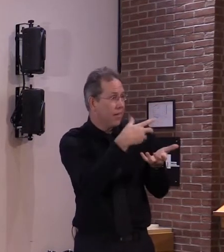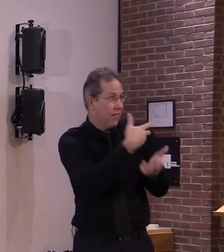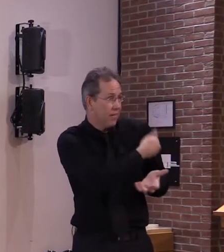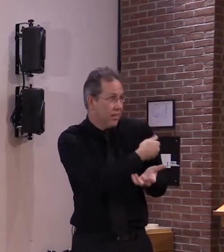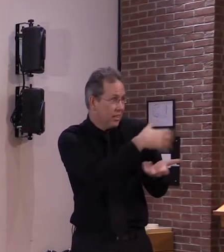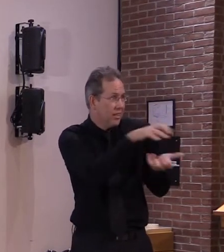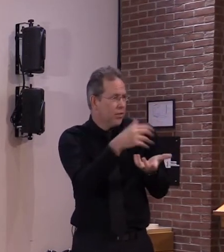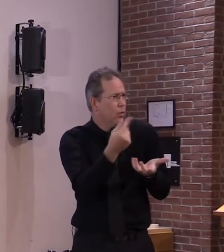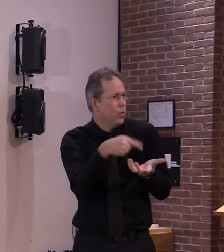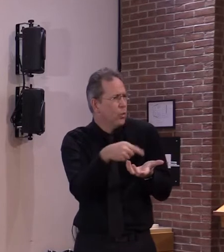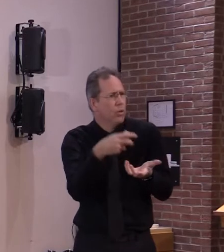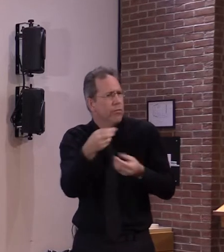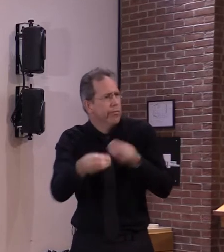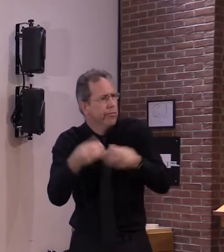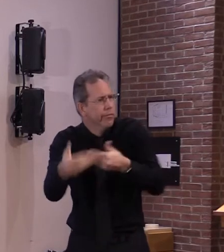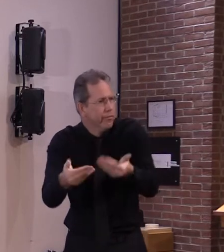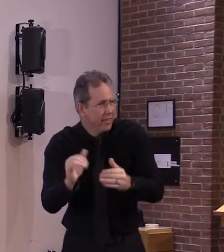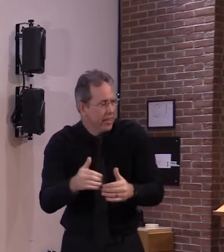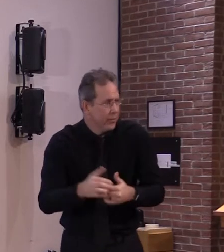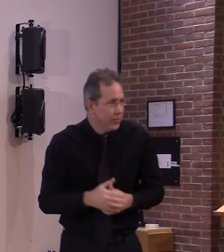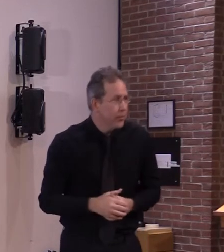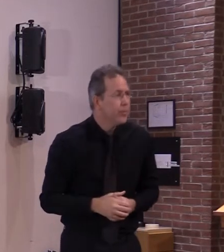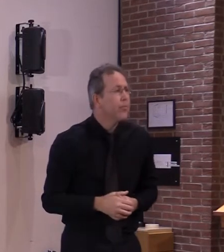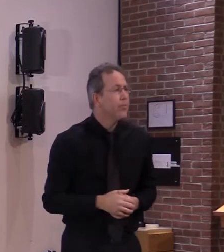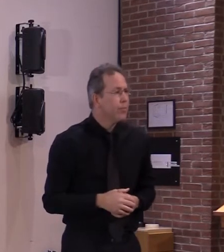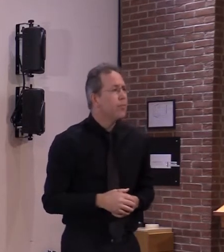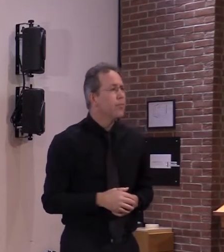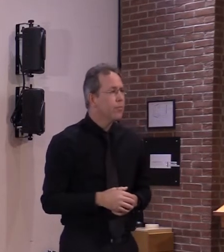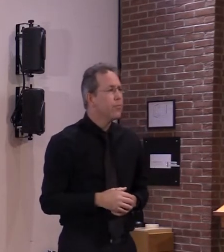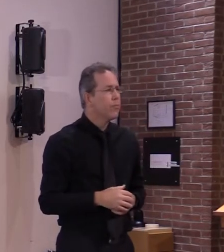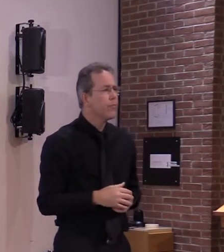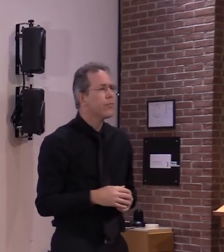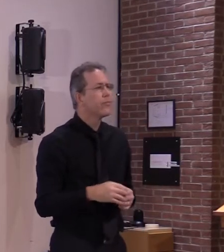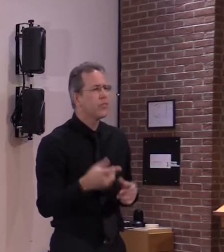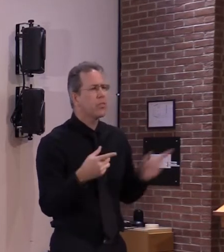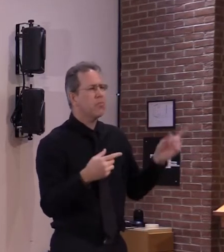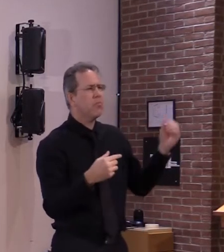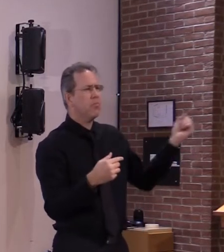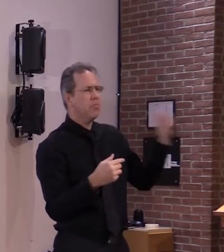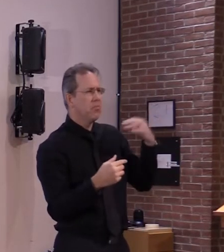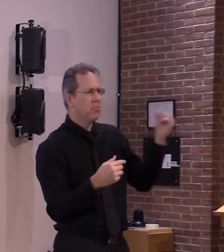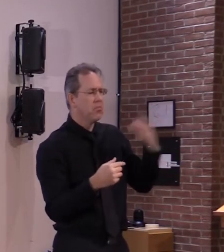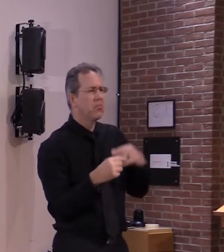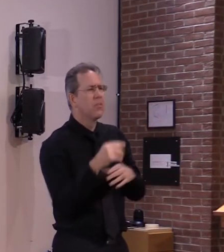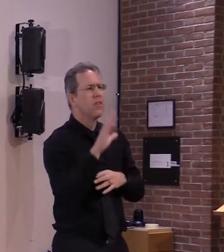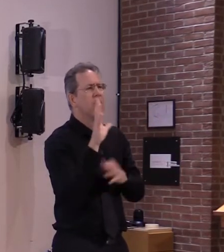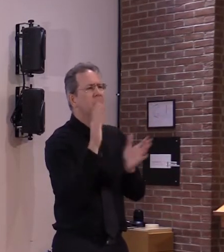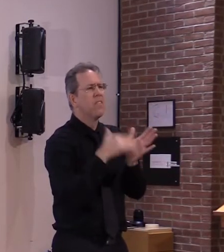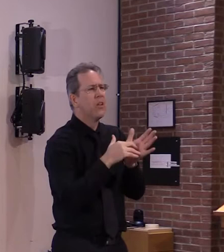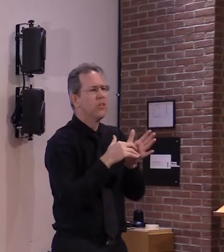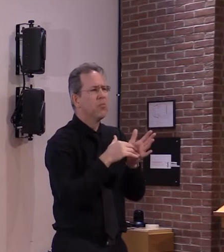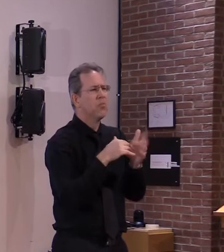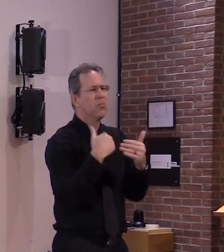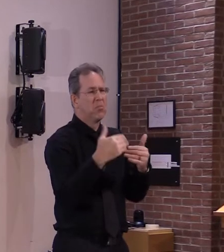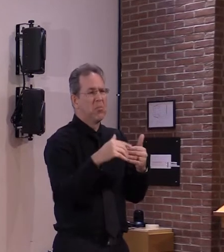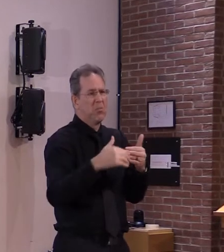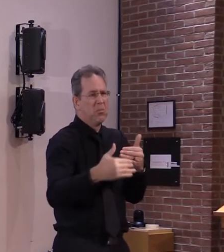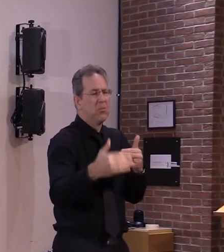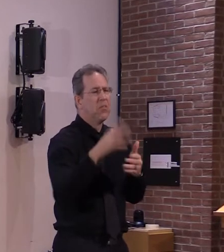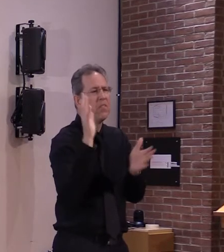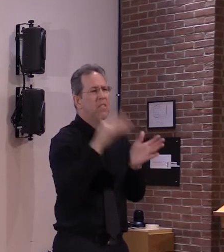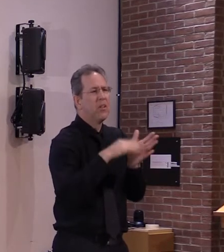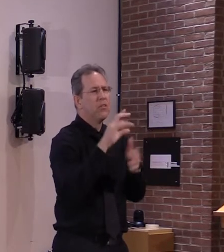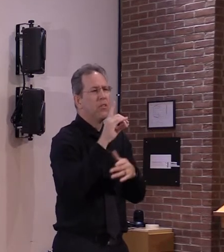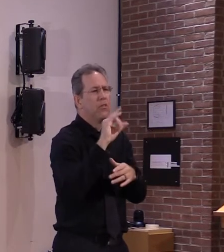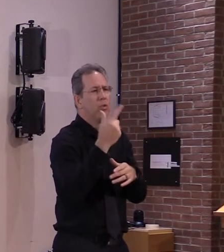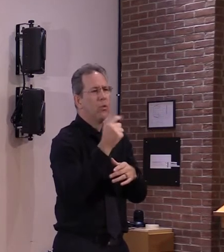5850 doses of the pfizer vaccine through december we also expect to receive an equal